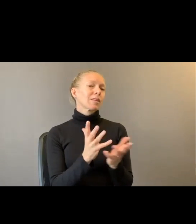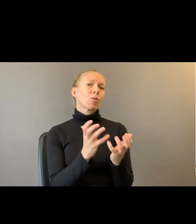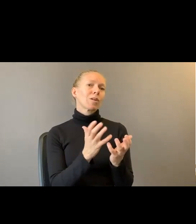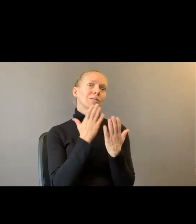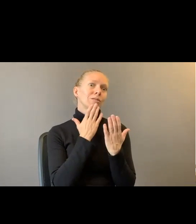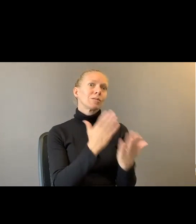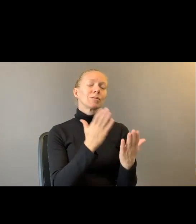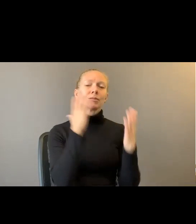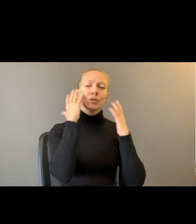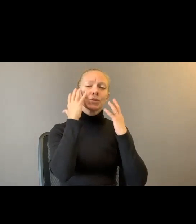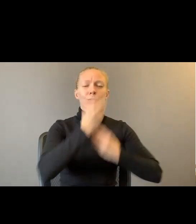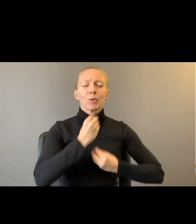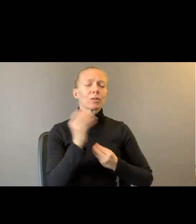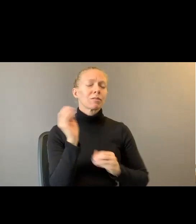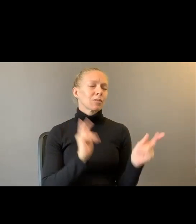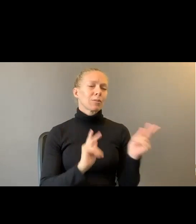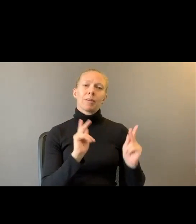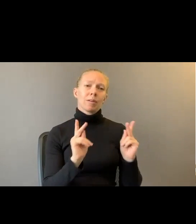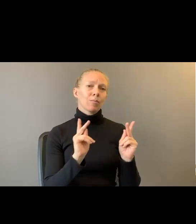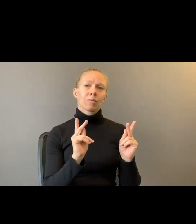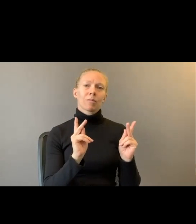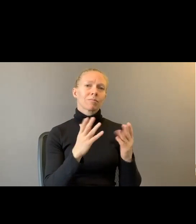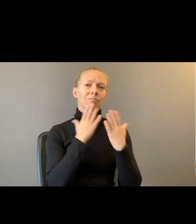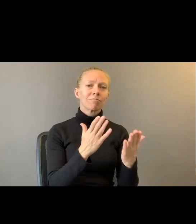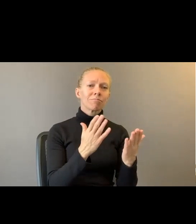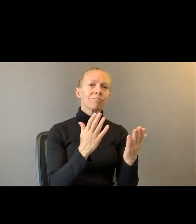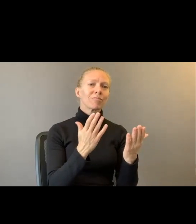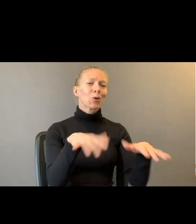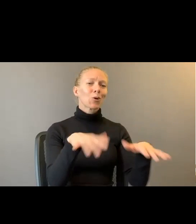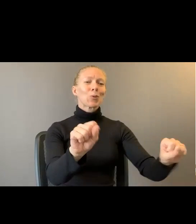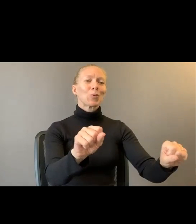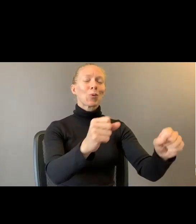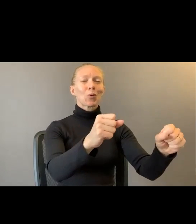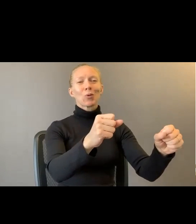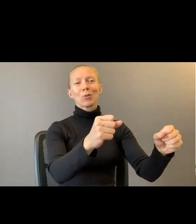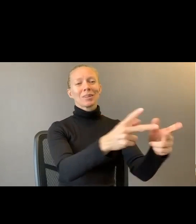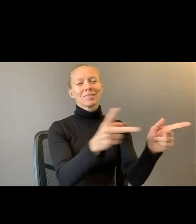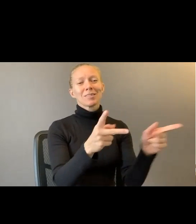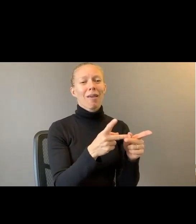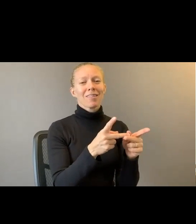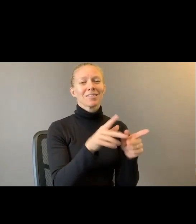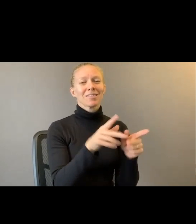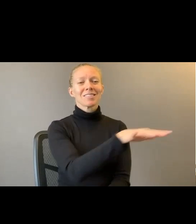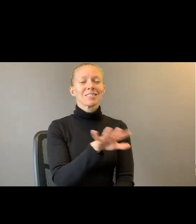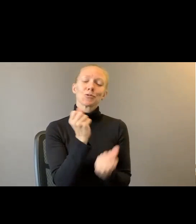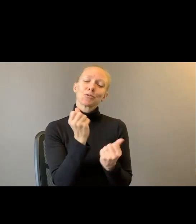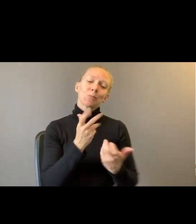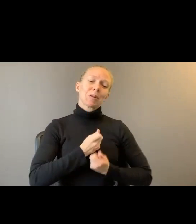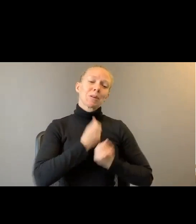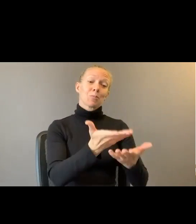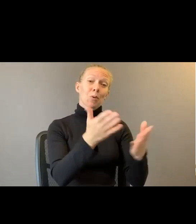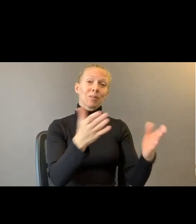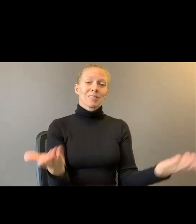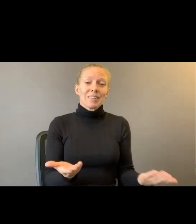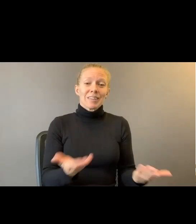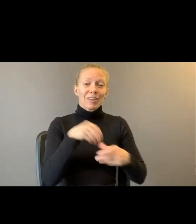so many beautiful people who are holding space. There are a lot of poets in the room and a lot of readers in the room. And